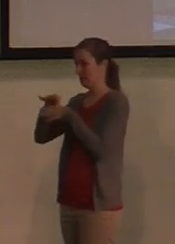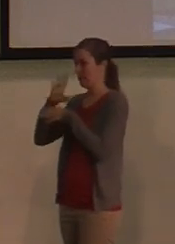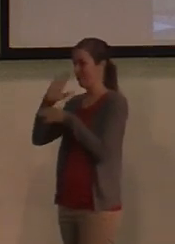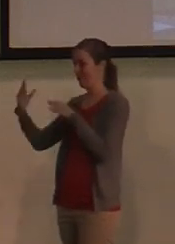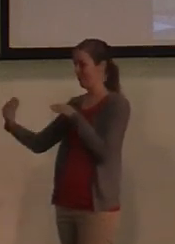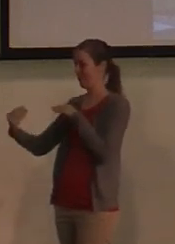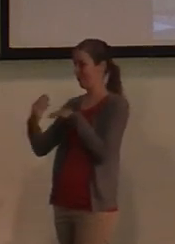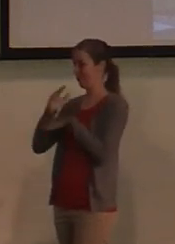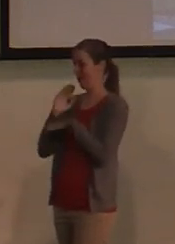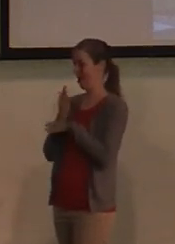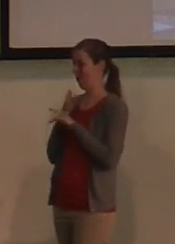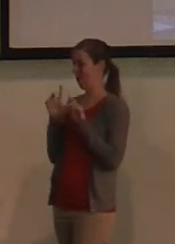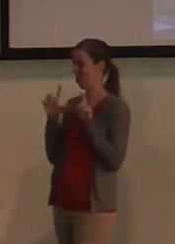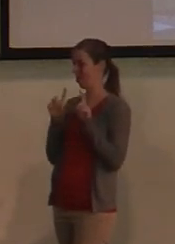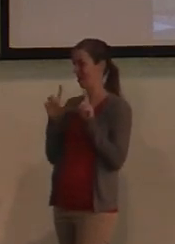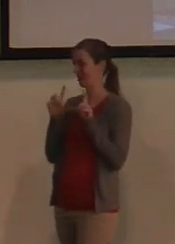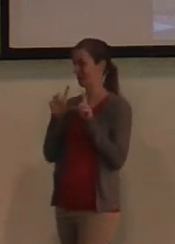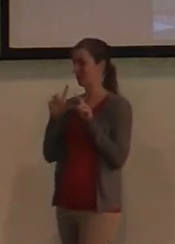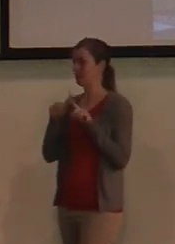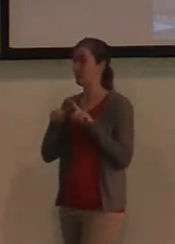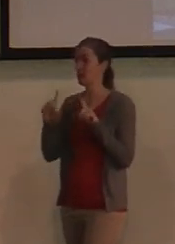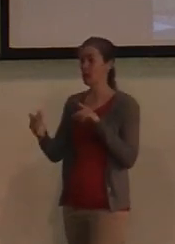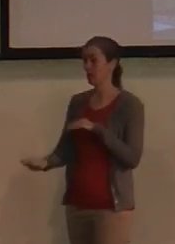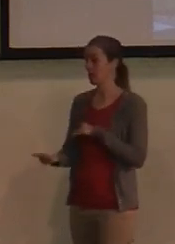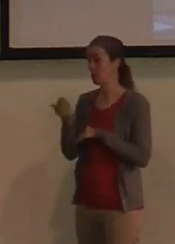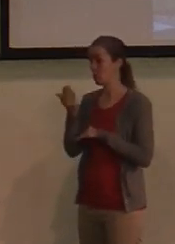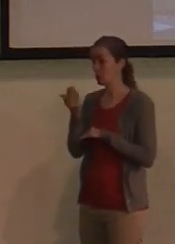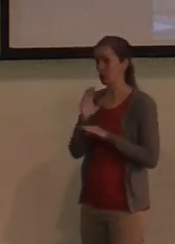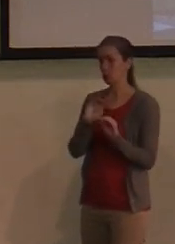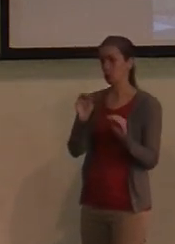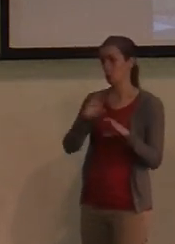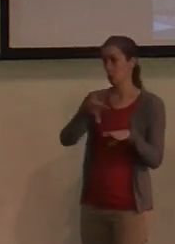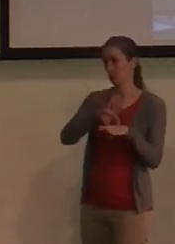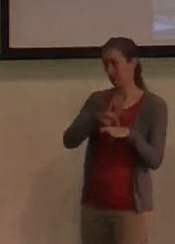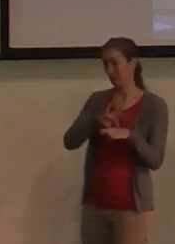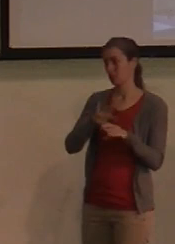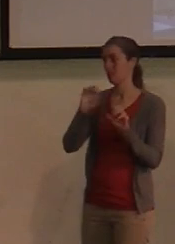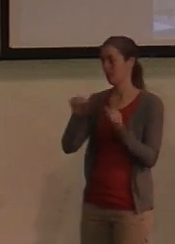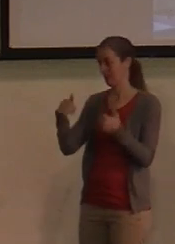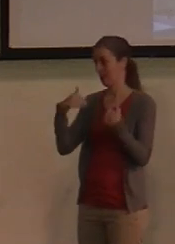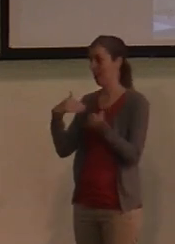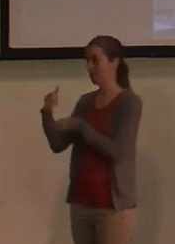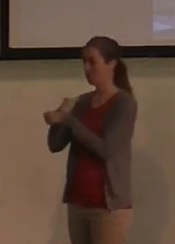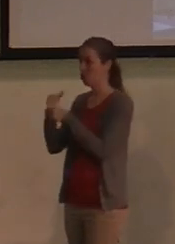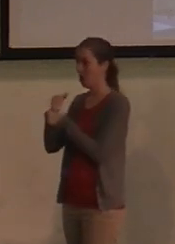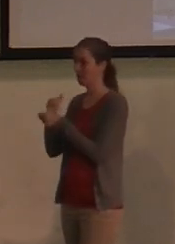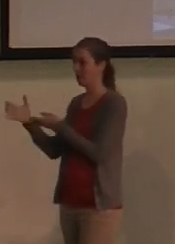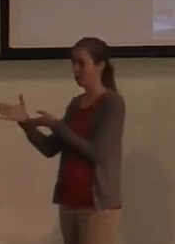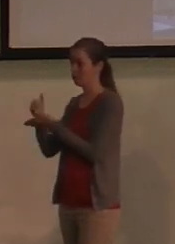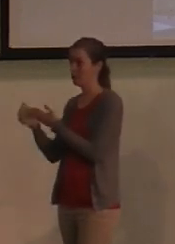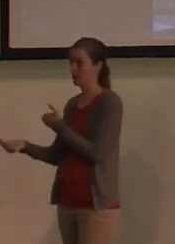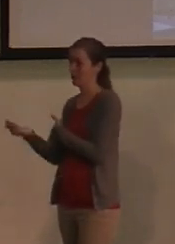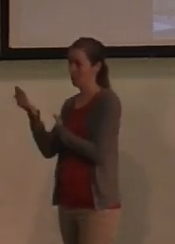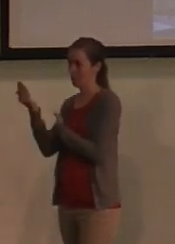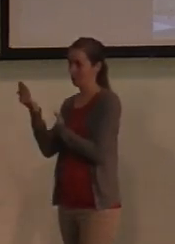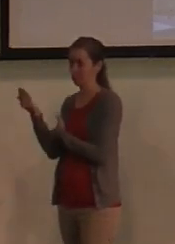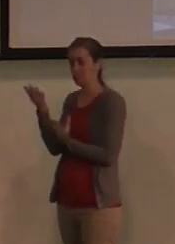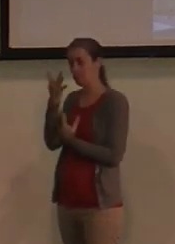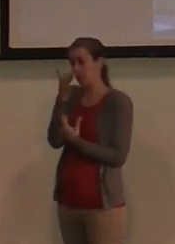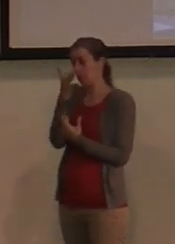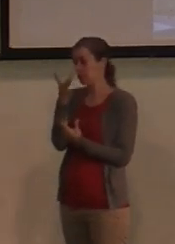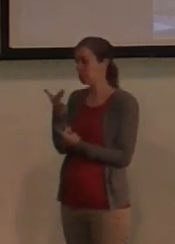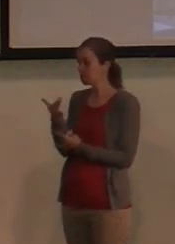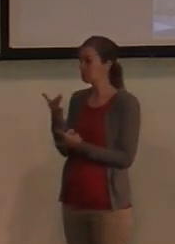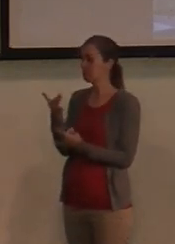not able to do that. Whereas in the mornings, they didn't serve meat at breakfast, so you could have coffee and creamer at breakfast. And that was just one of those interesting